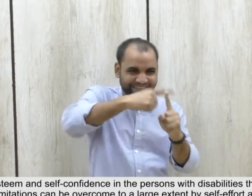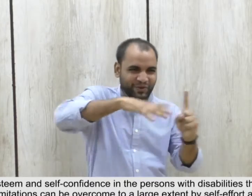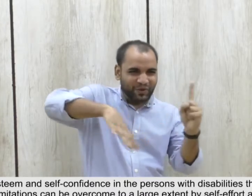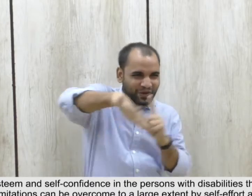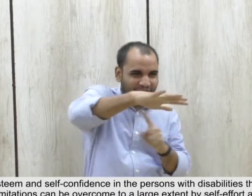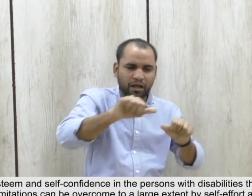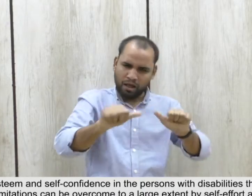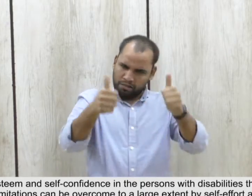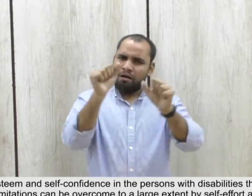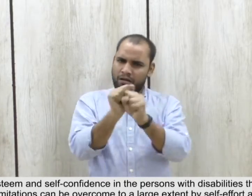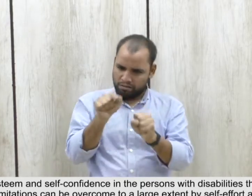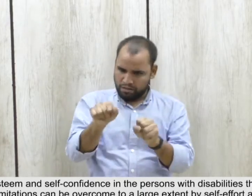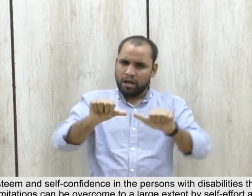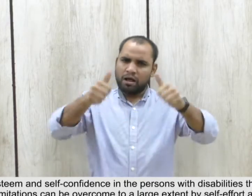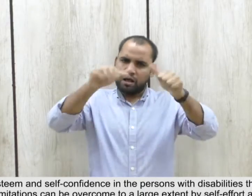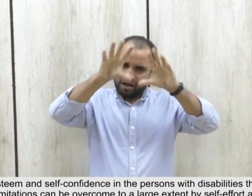extent by self-effort and better environment.